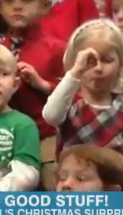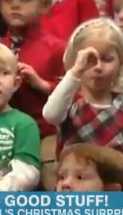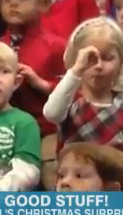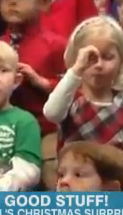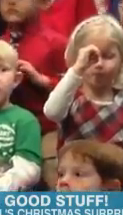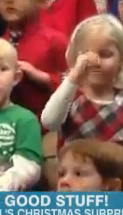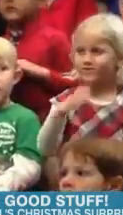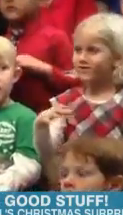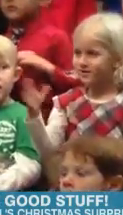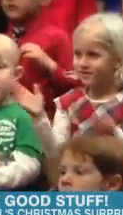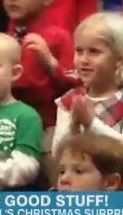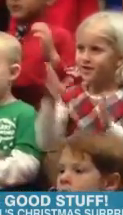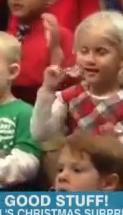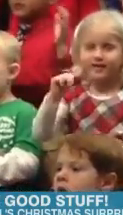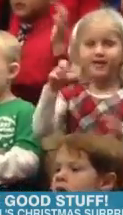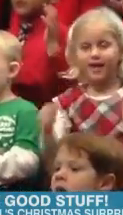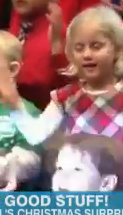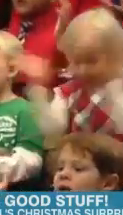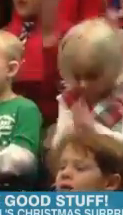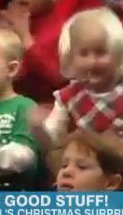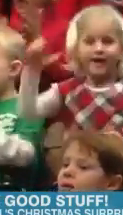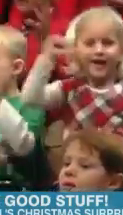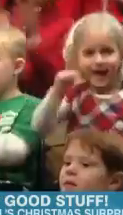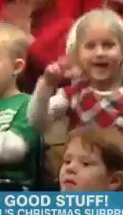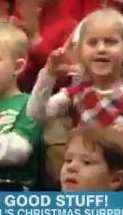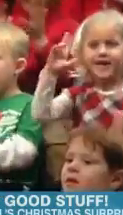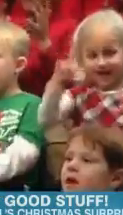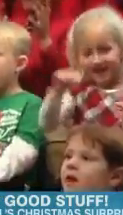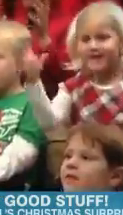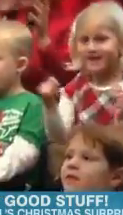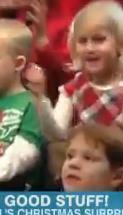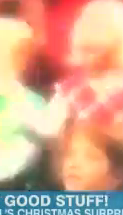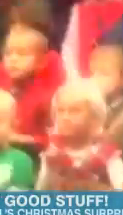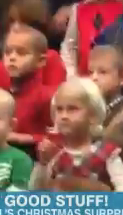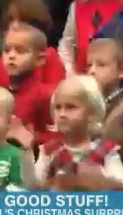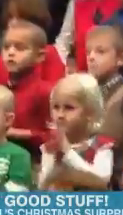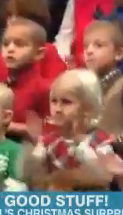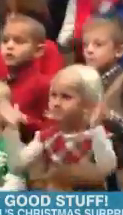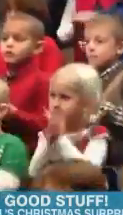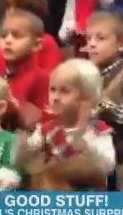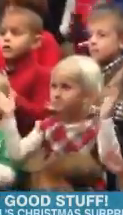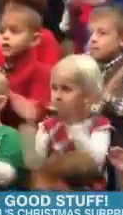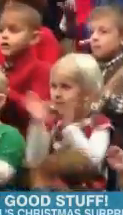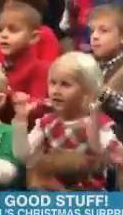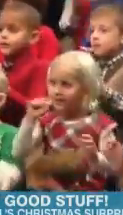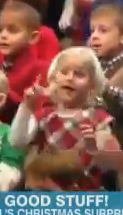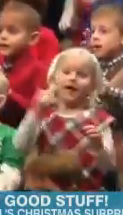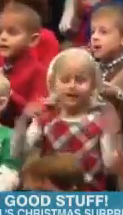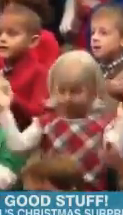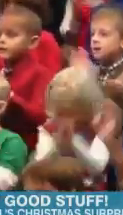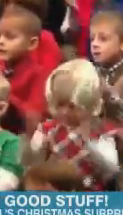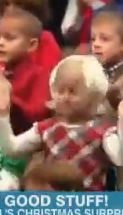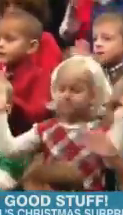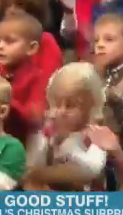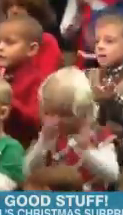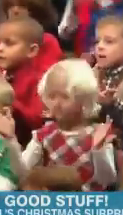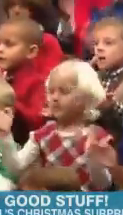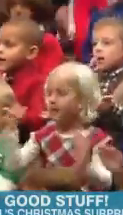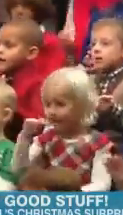The fluency of the gestures, the beautiful facial expressions as she's singing along. This is kindergartner Claire, and she is signing